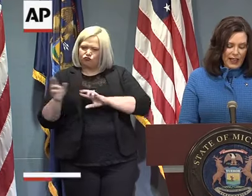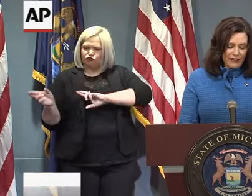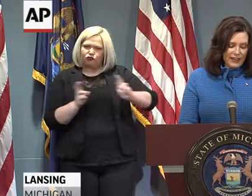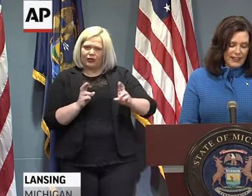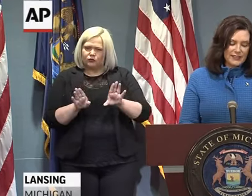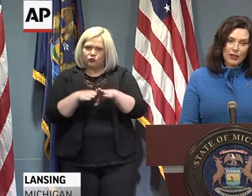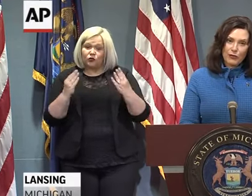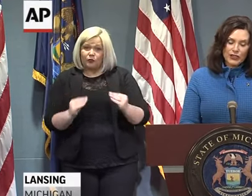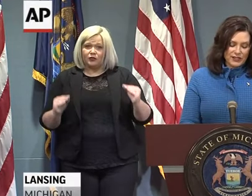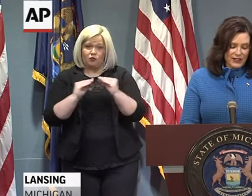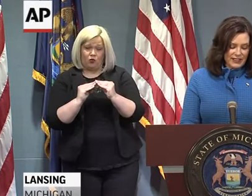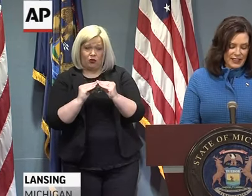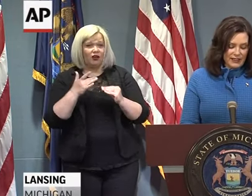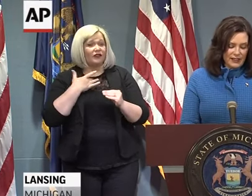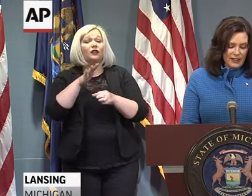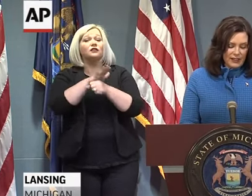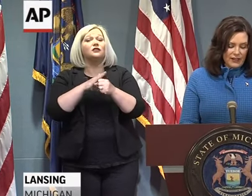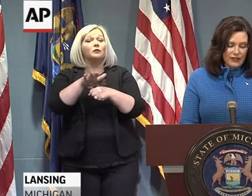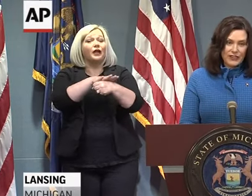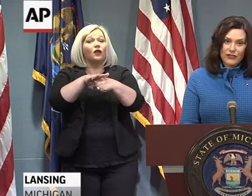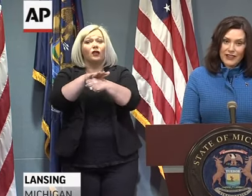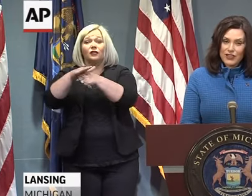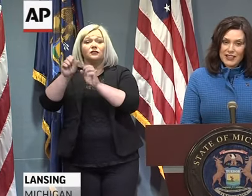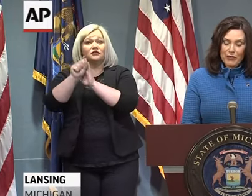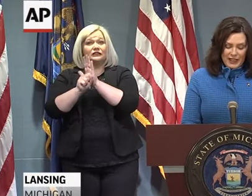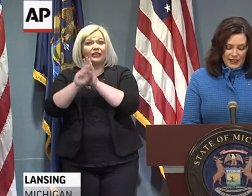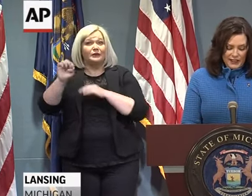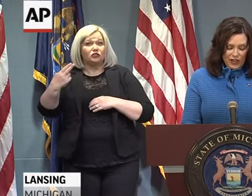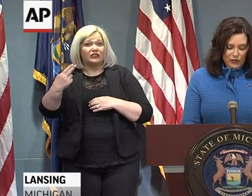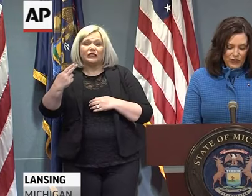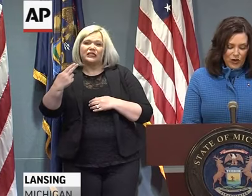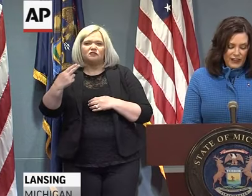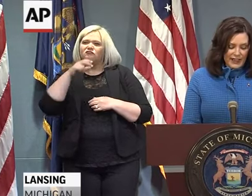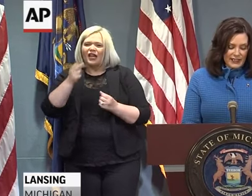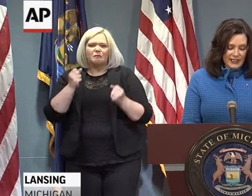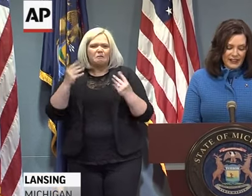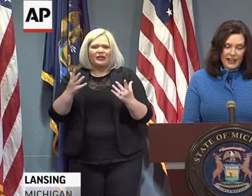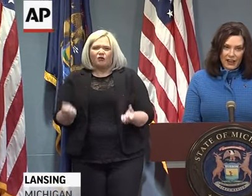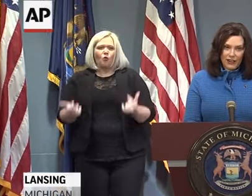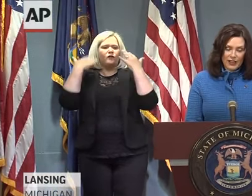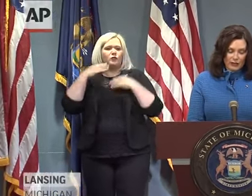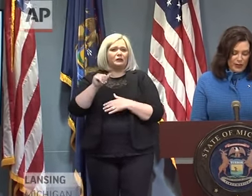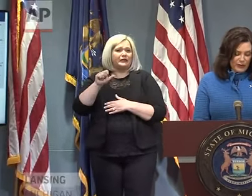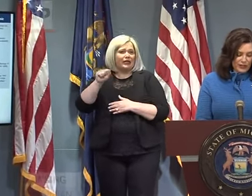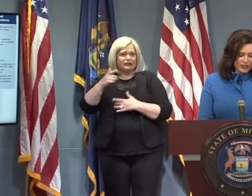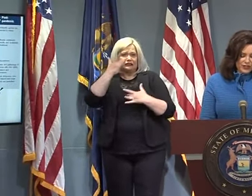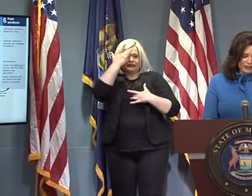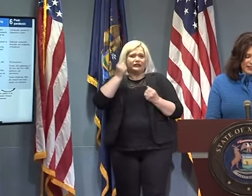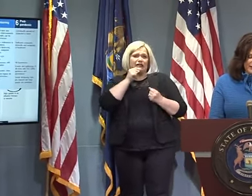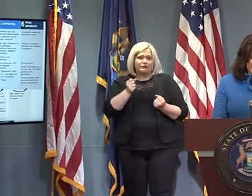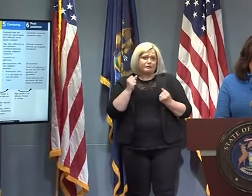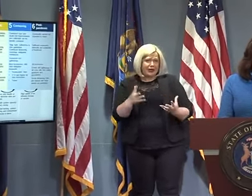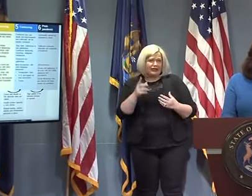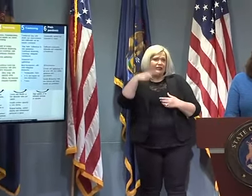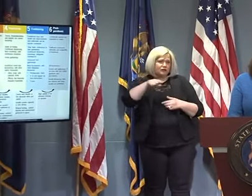We're confident that in some regions of the state, they've just not been hit as hard with COVID-19 and they are in a better position to